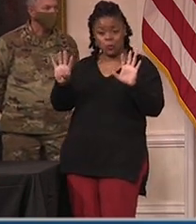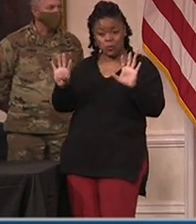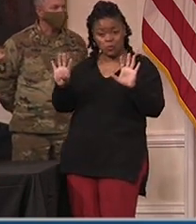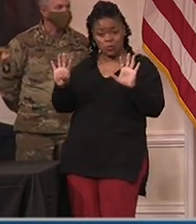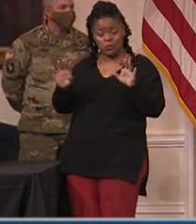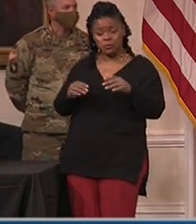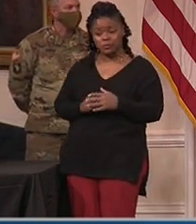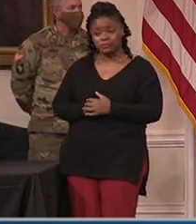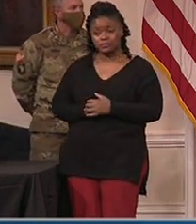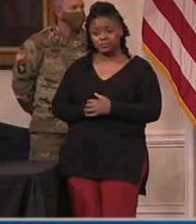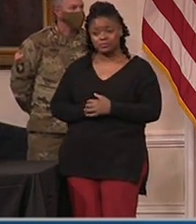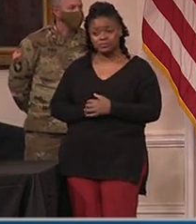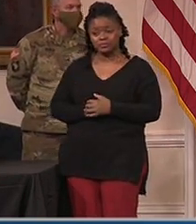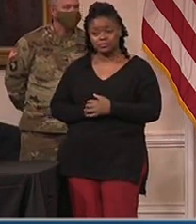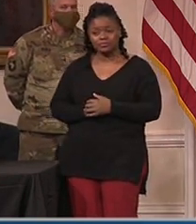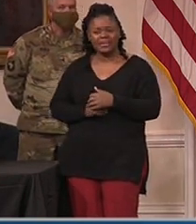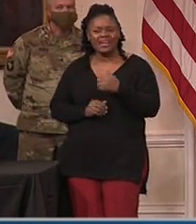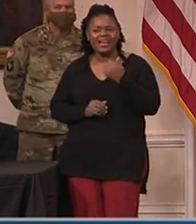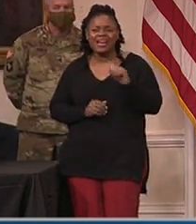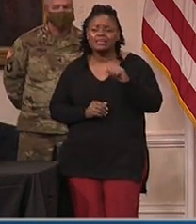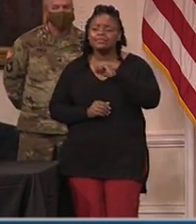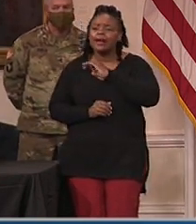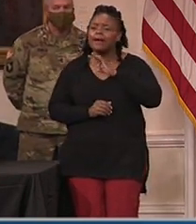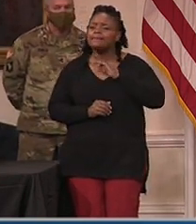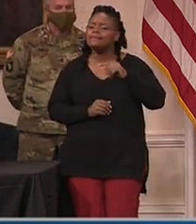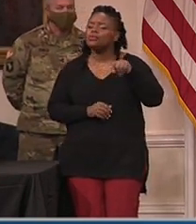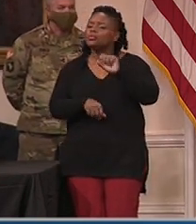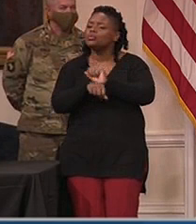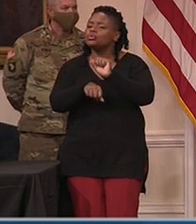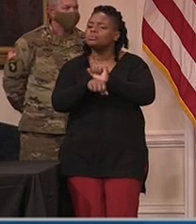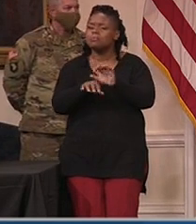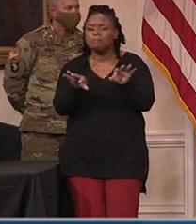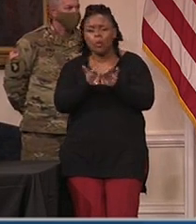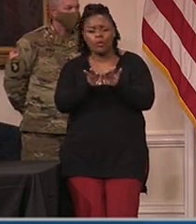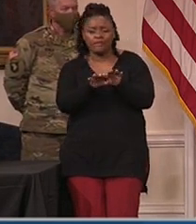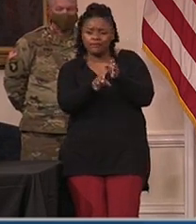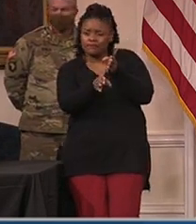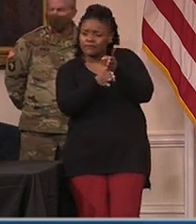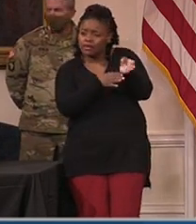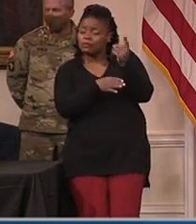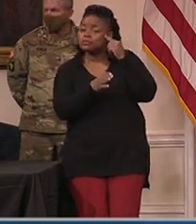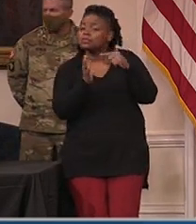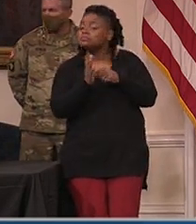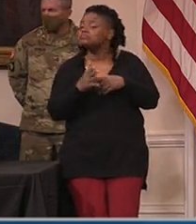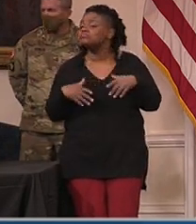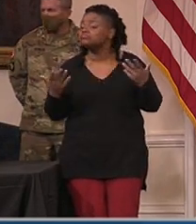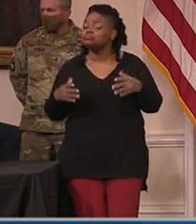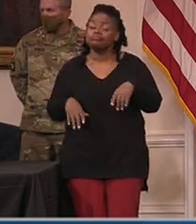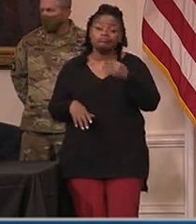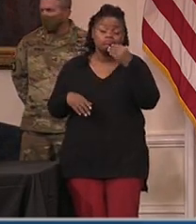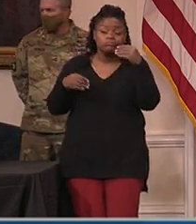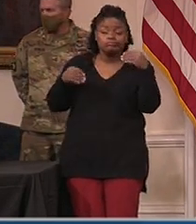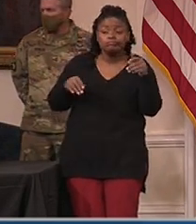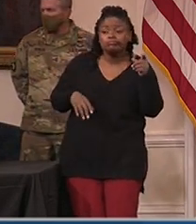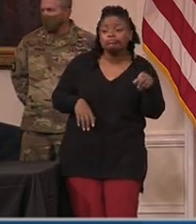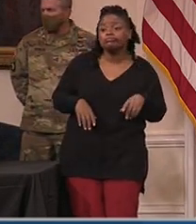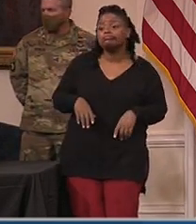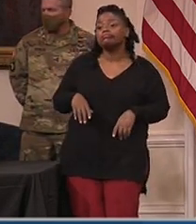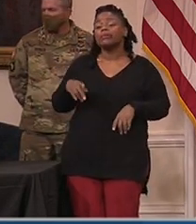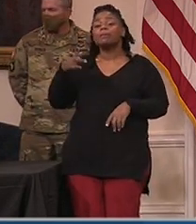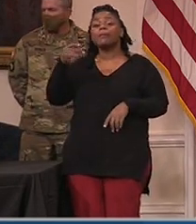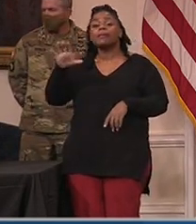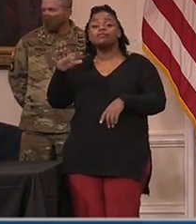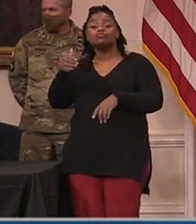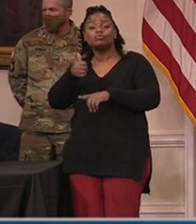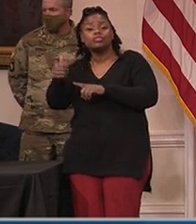critical sectors, including grocery stores, public transit, agricultural